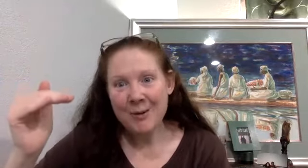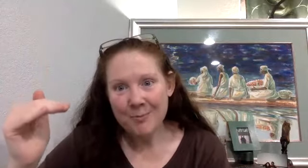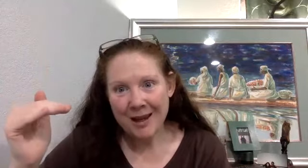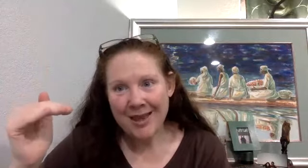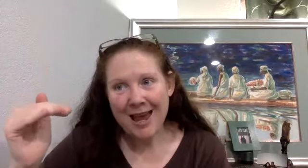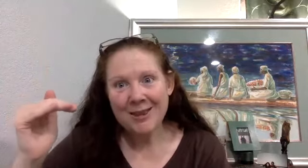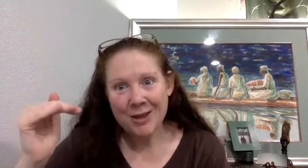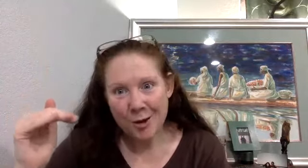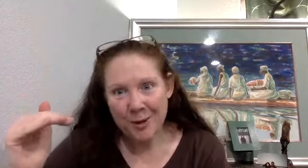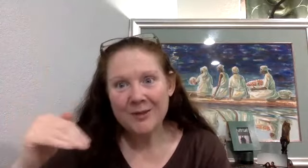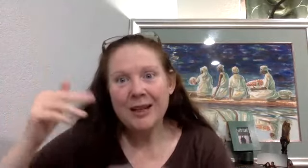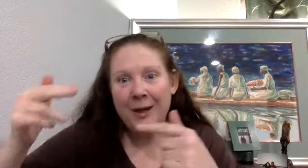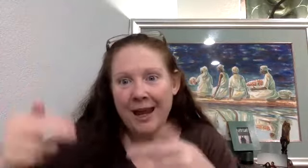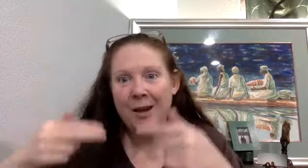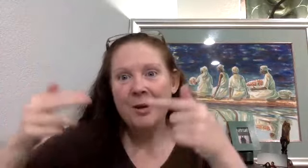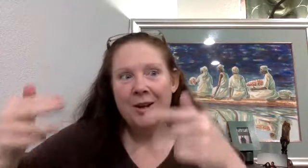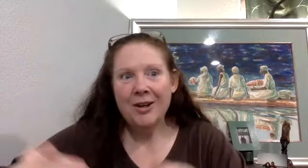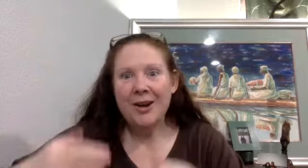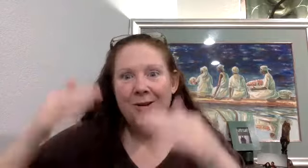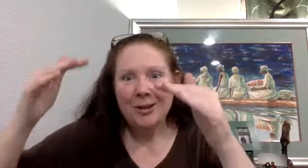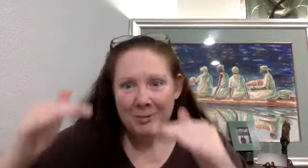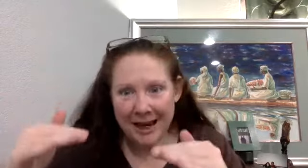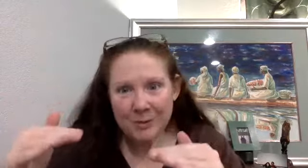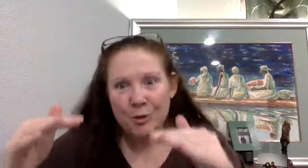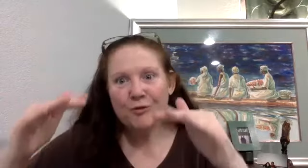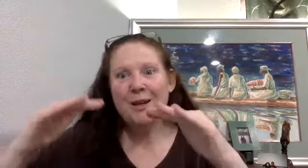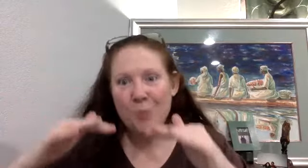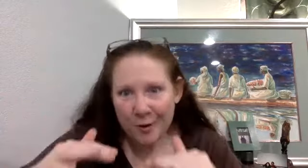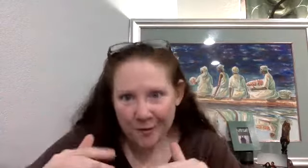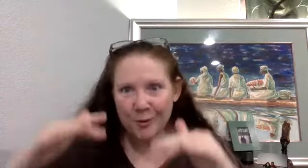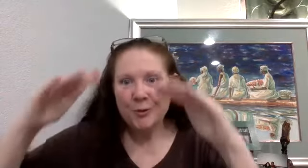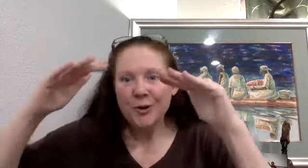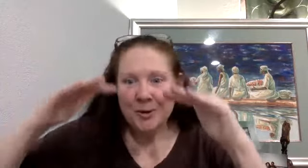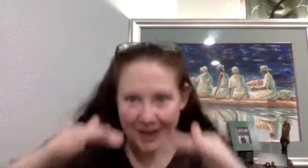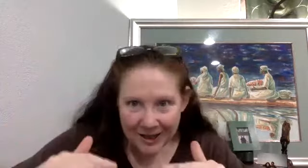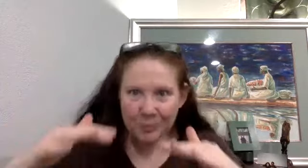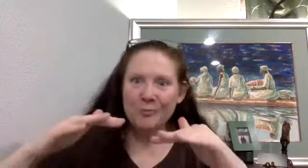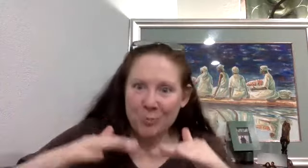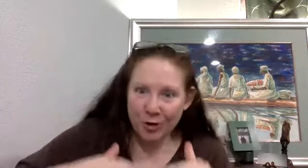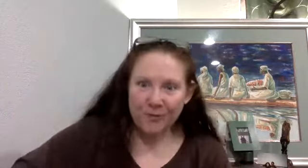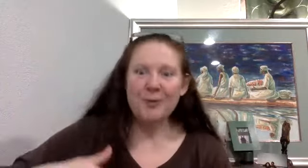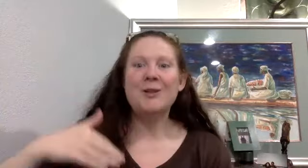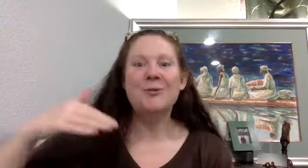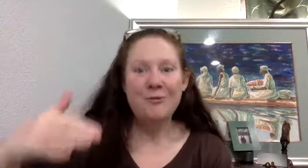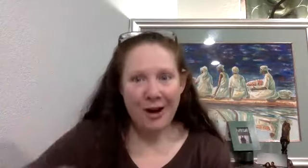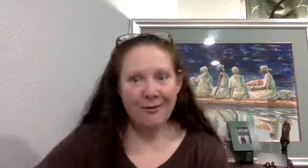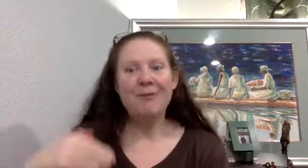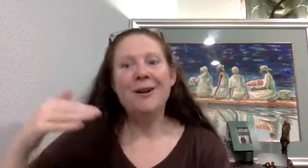then the obesity became, you know, less movement, more food, less movement, more food. It's very, very